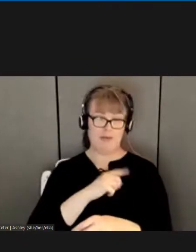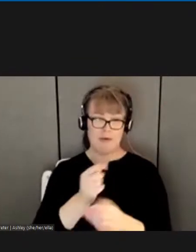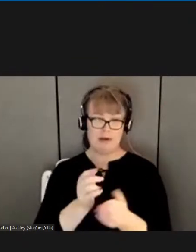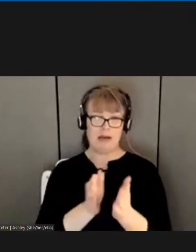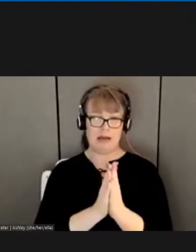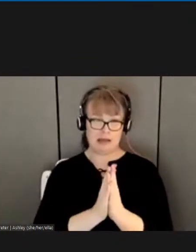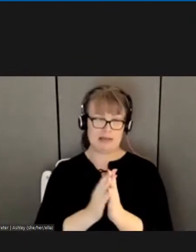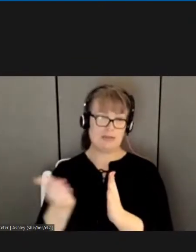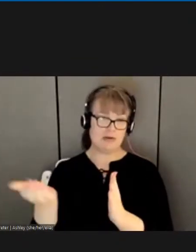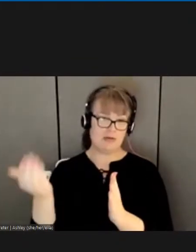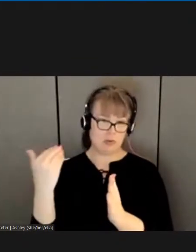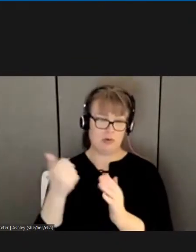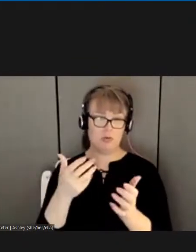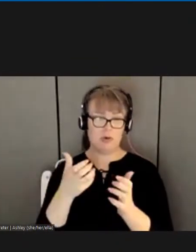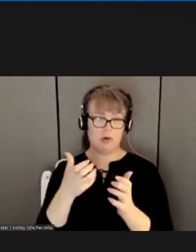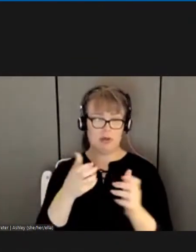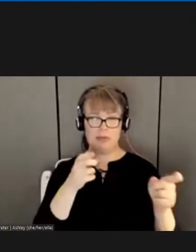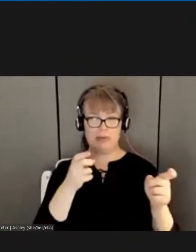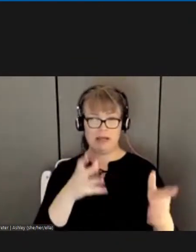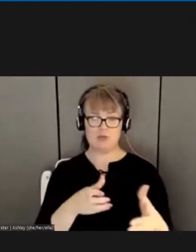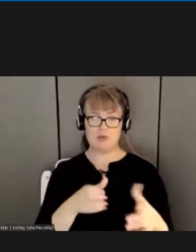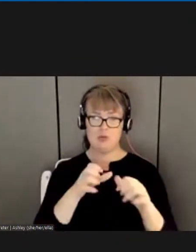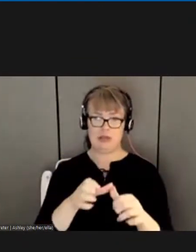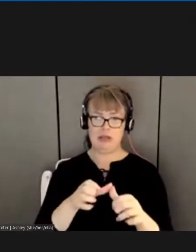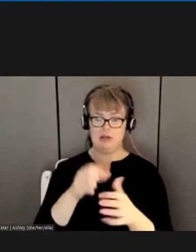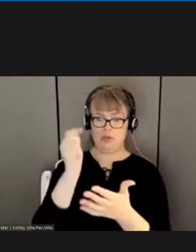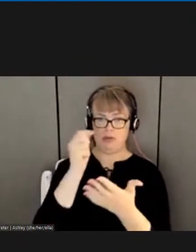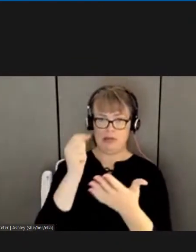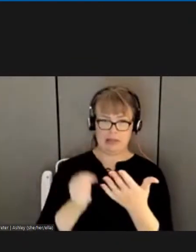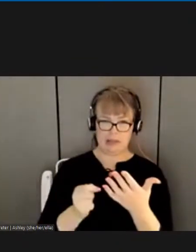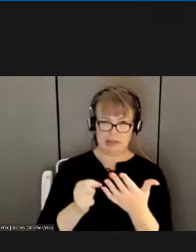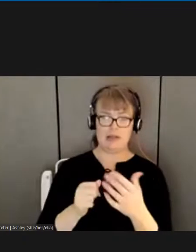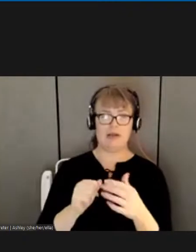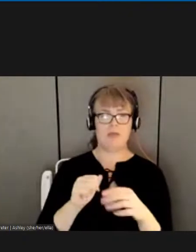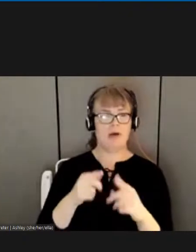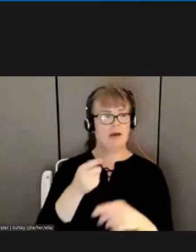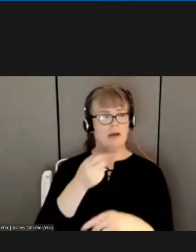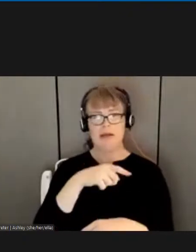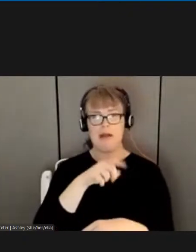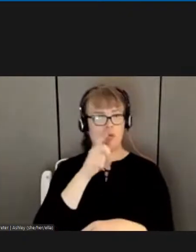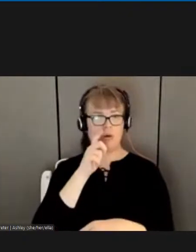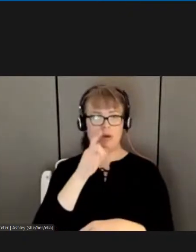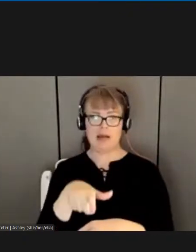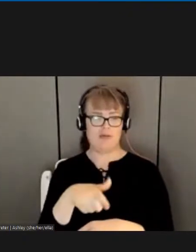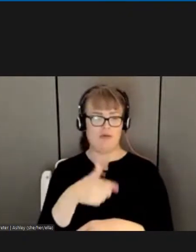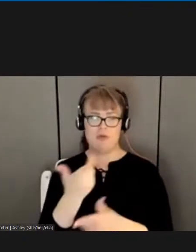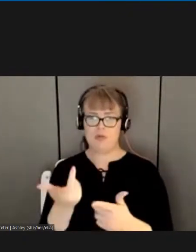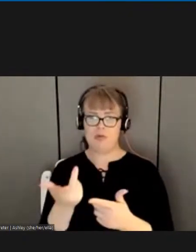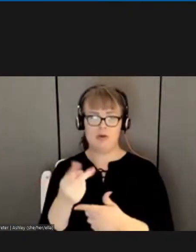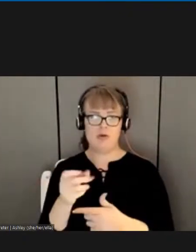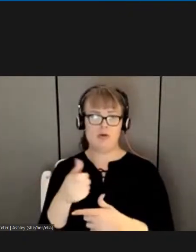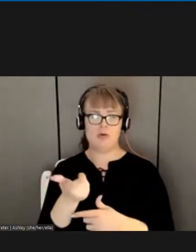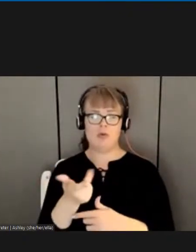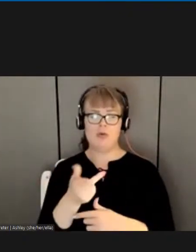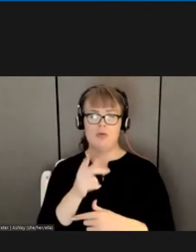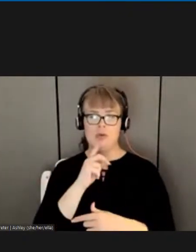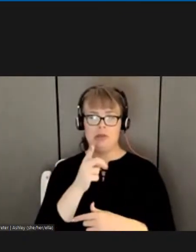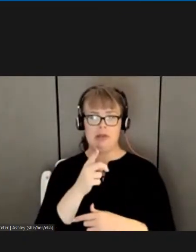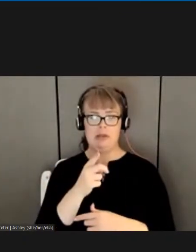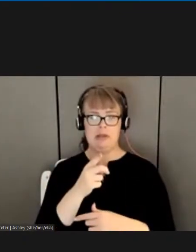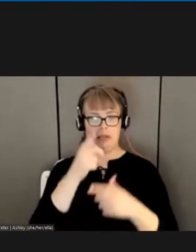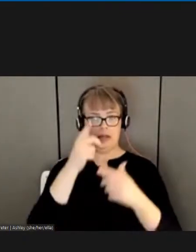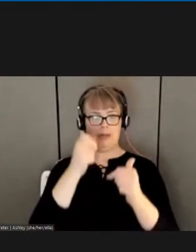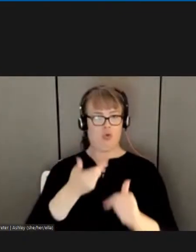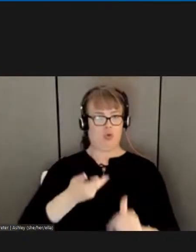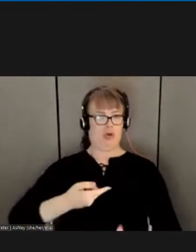to continue those things, but they, they, they don't have to so it's incumbent upon us to one do everything we can to get